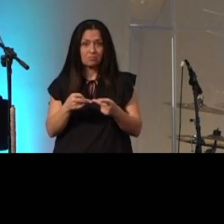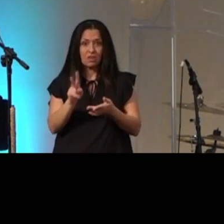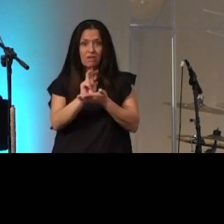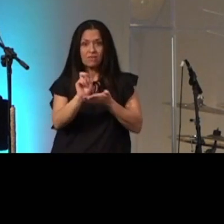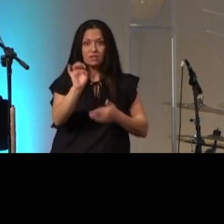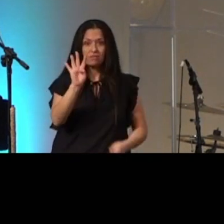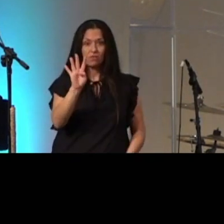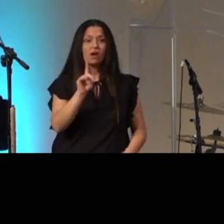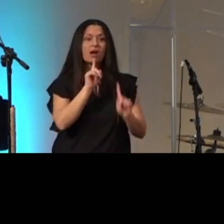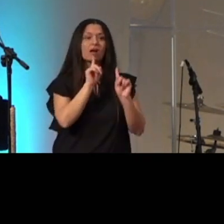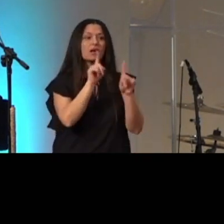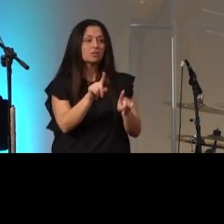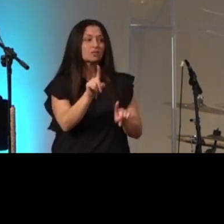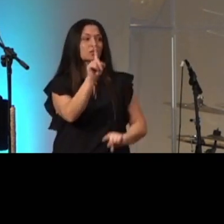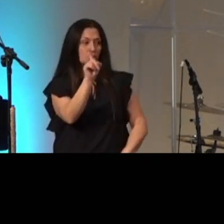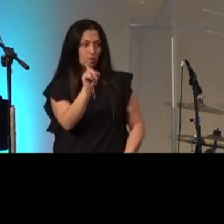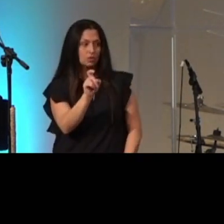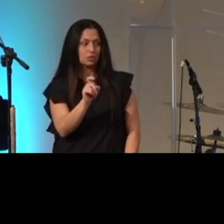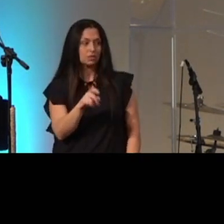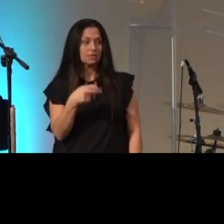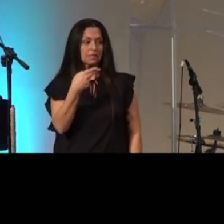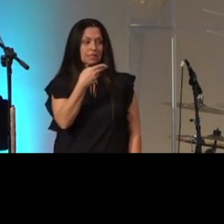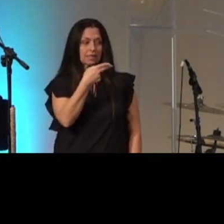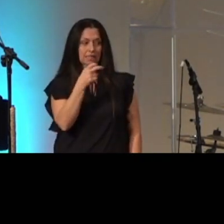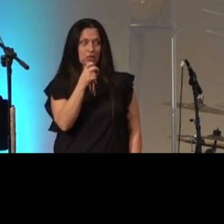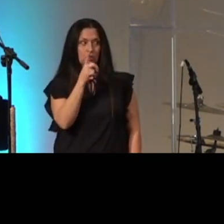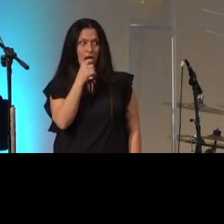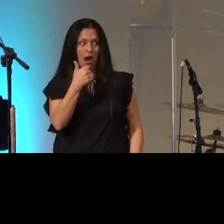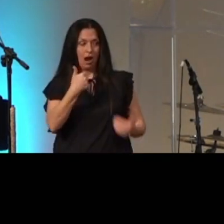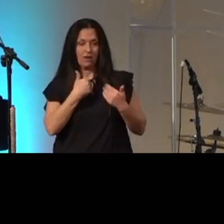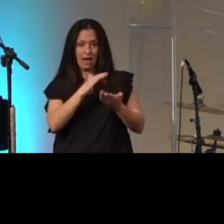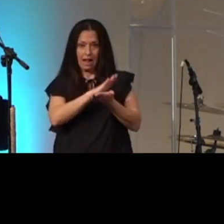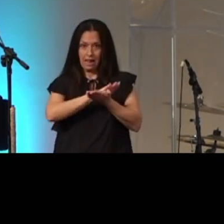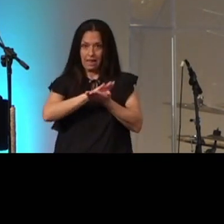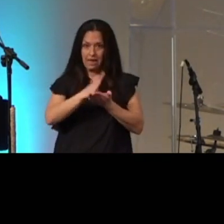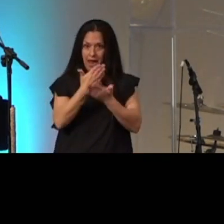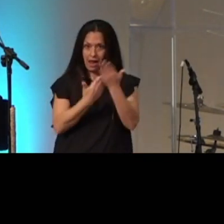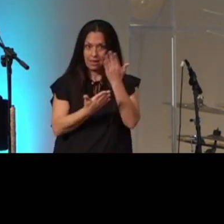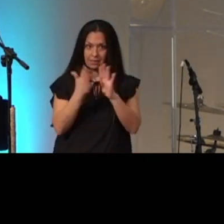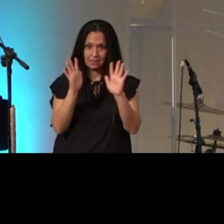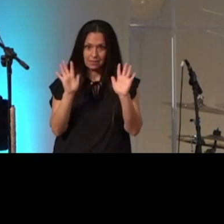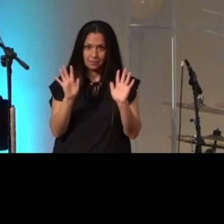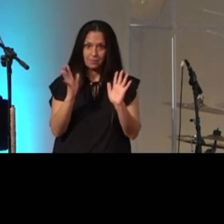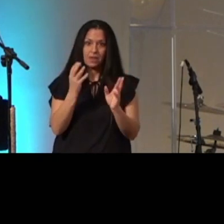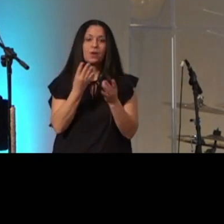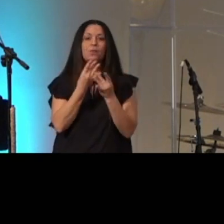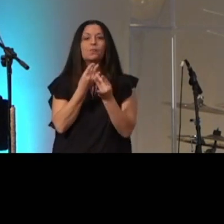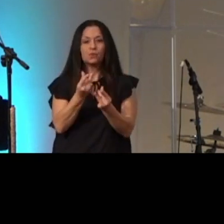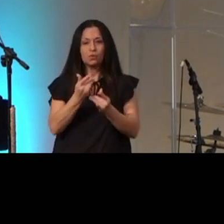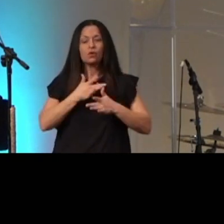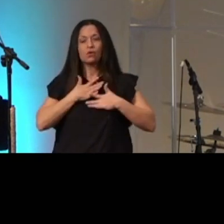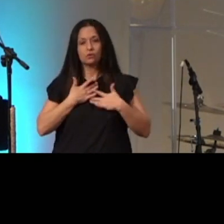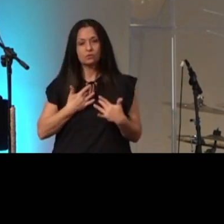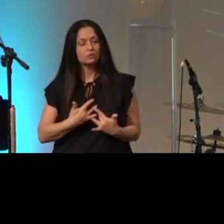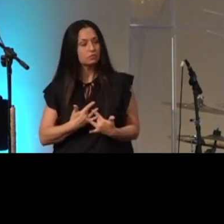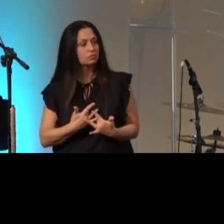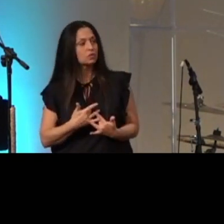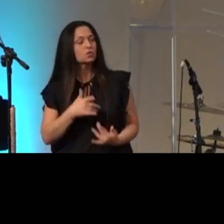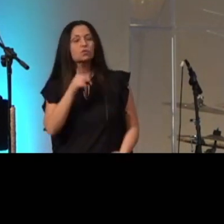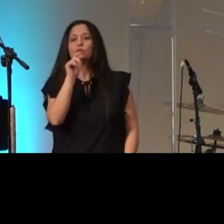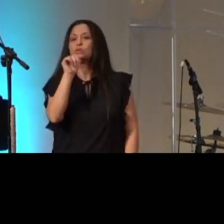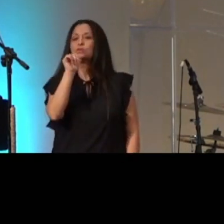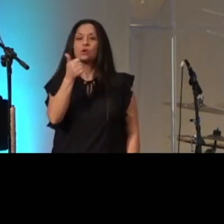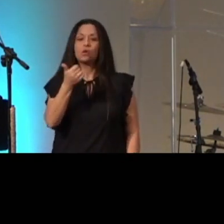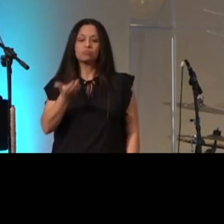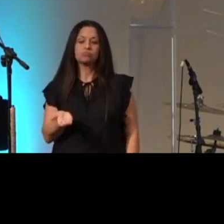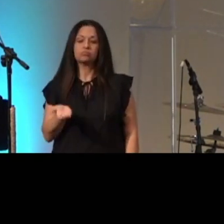question he who has clean hands and a pure heart who does not